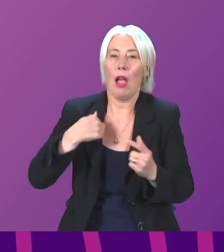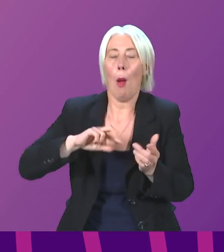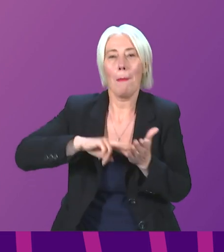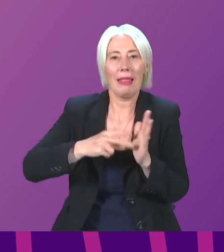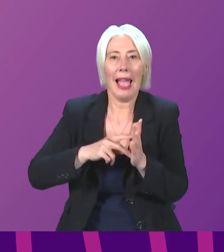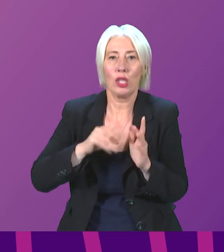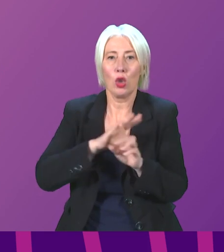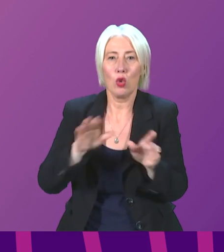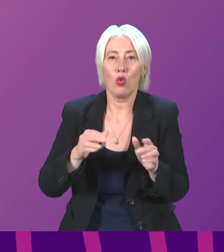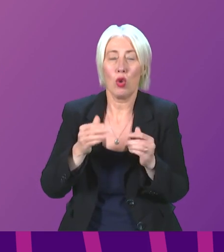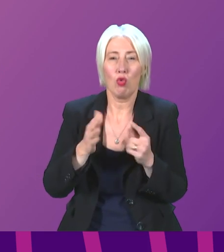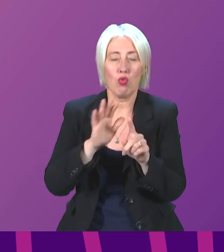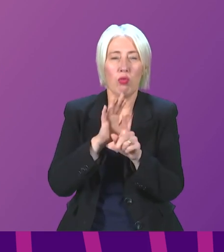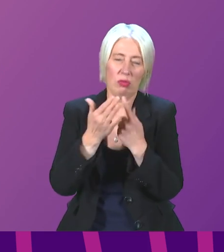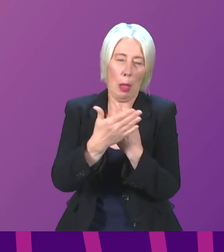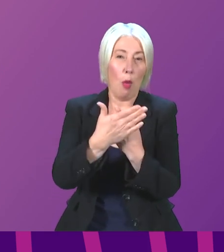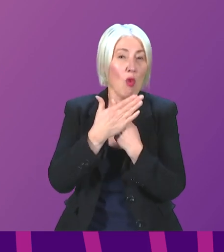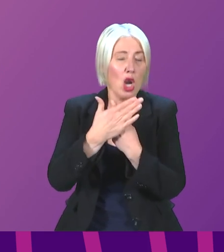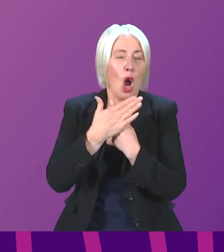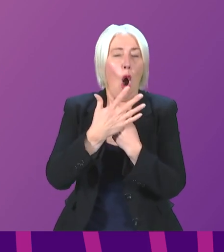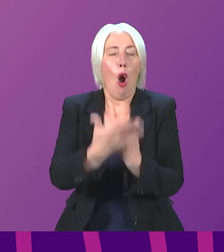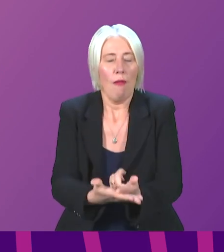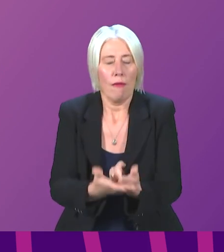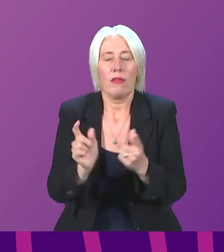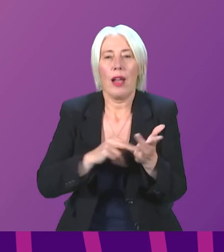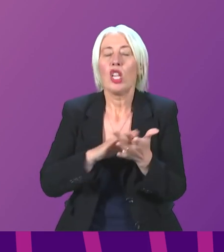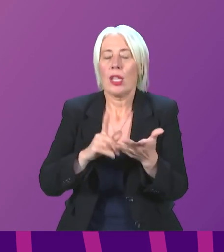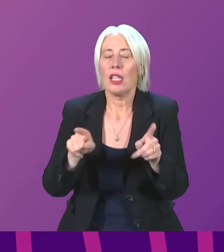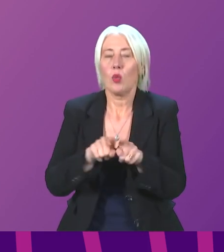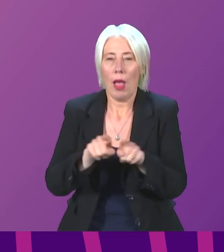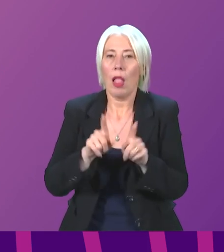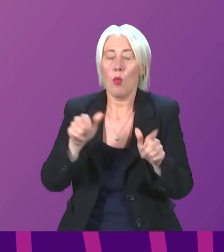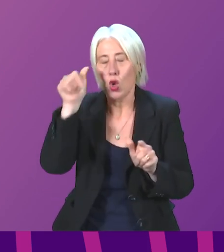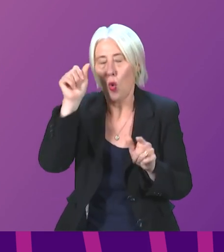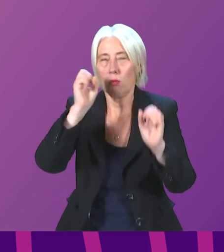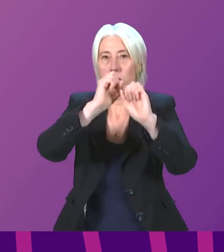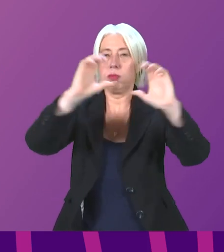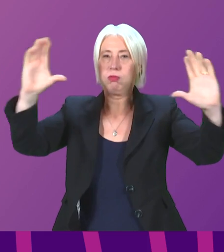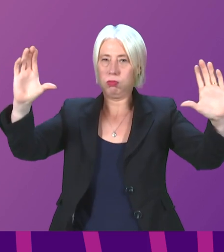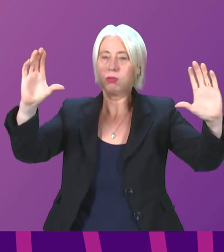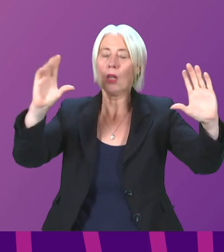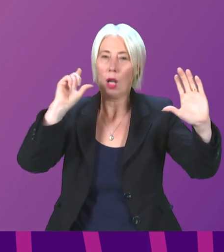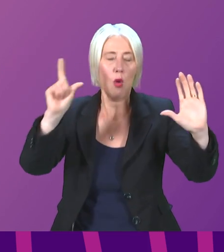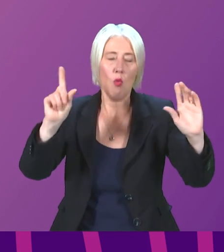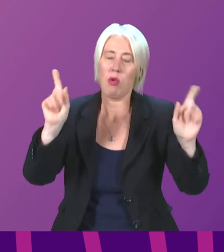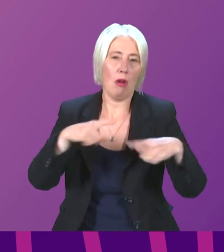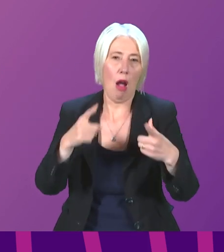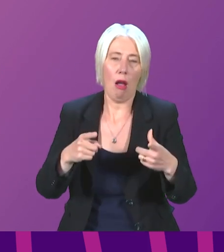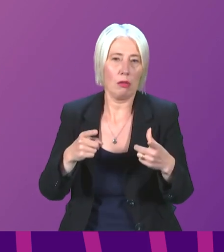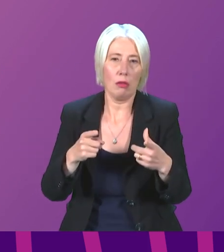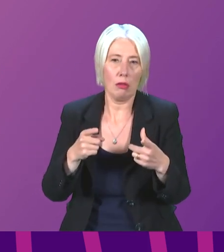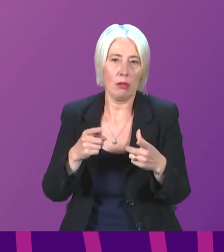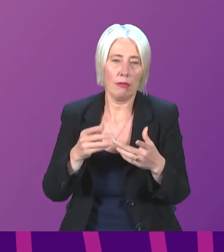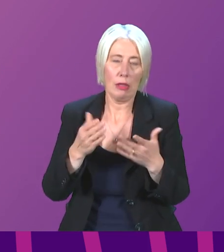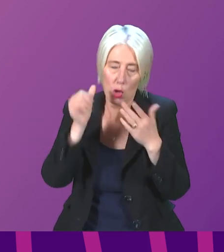address as many of the winter pressures as possible. We are also well aware of the bigger picture. We cannot fail to acknowledge the